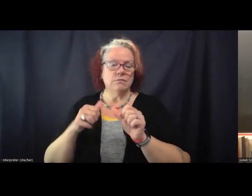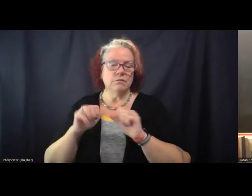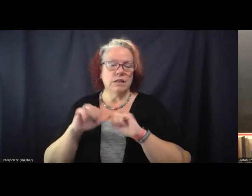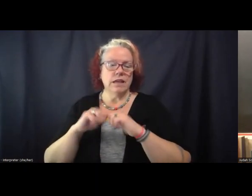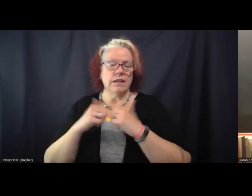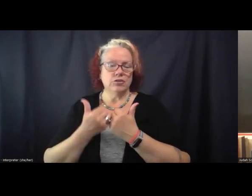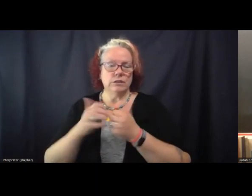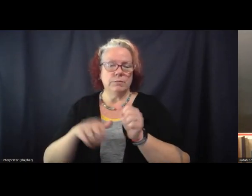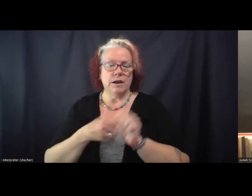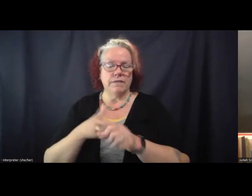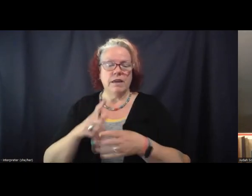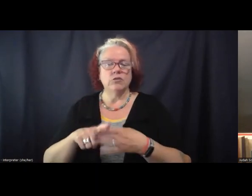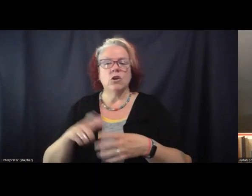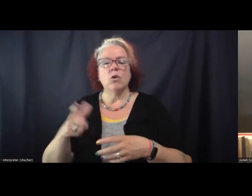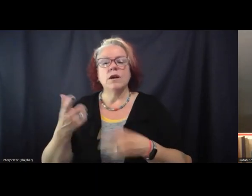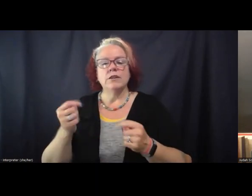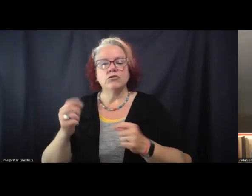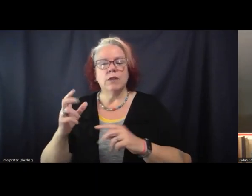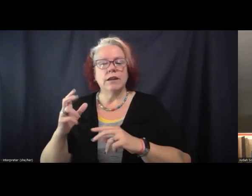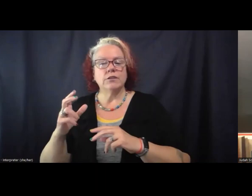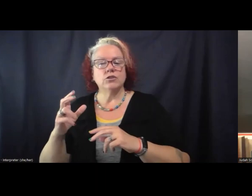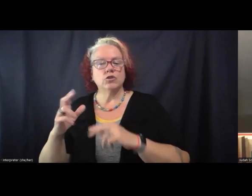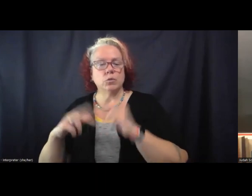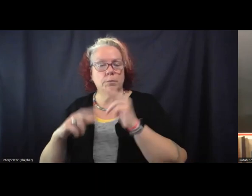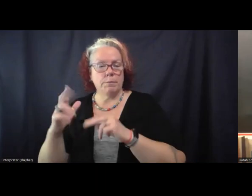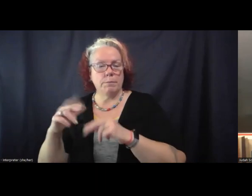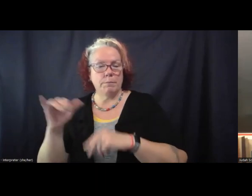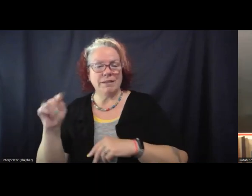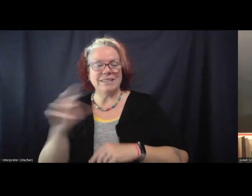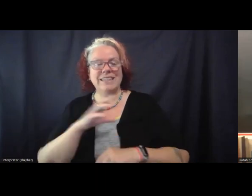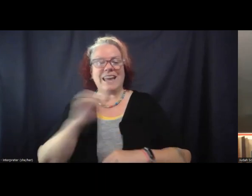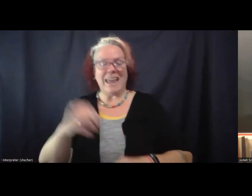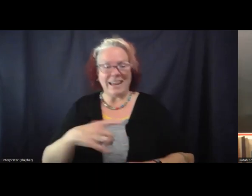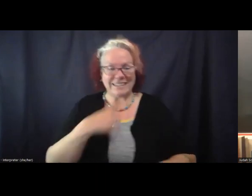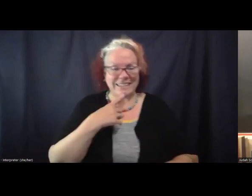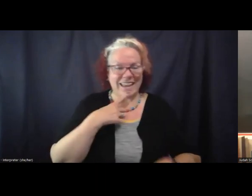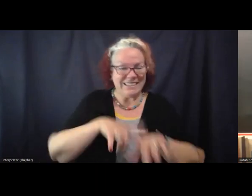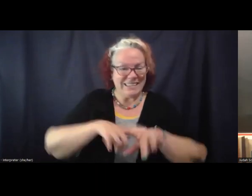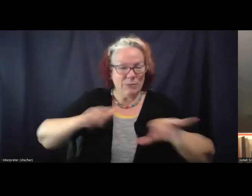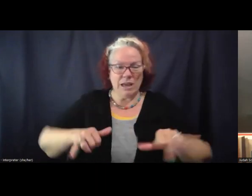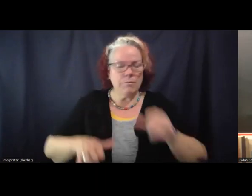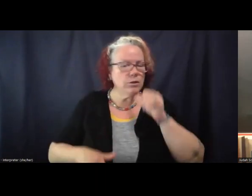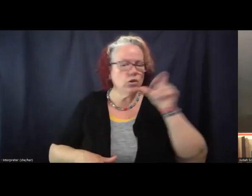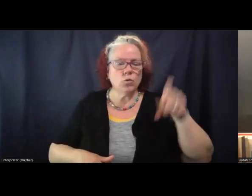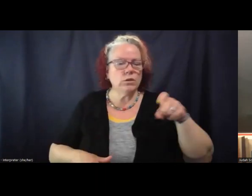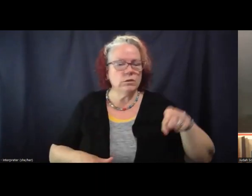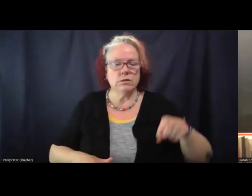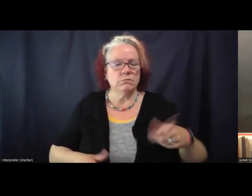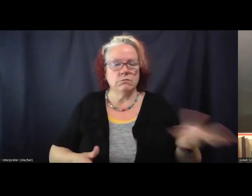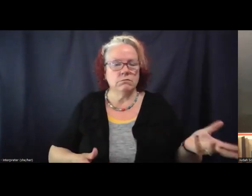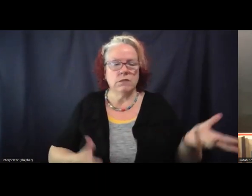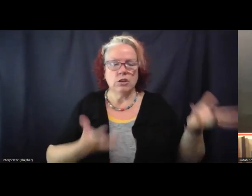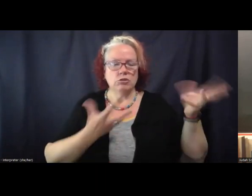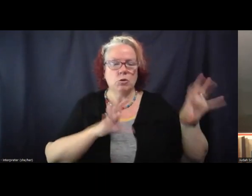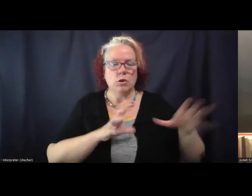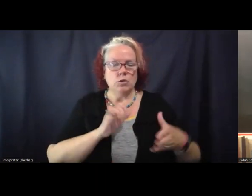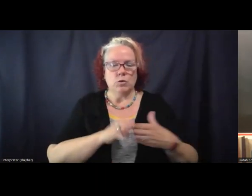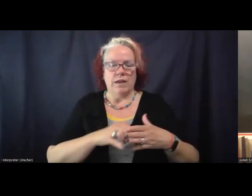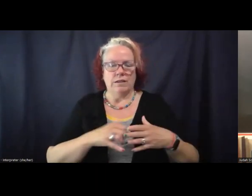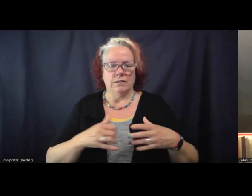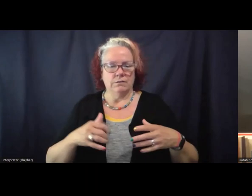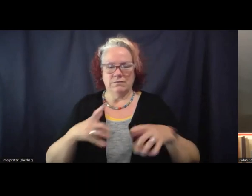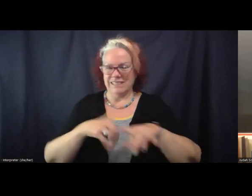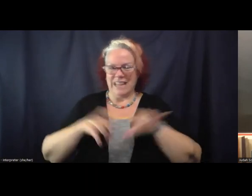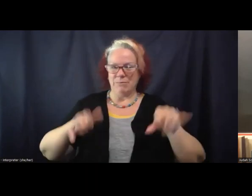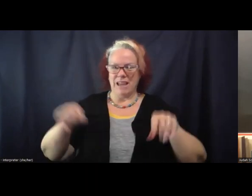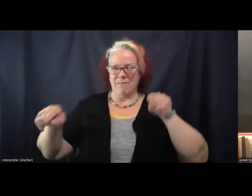It's simultaneously trying to do that and saying it's not necessary and that they don't want to do it. So there's all